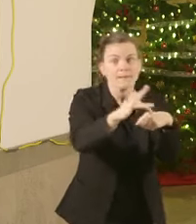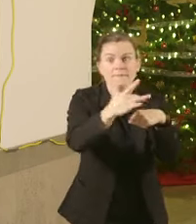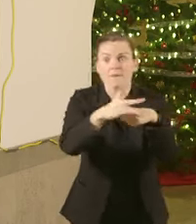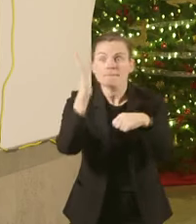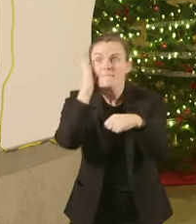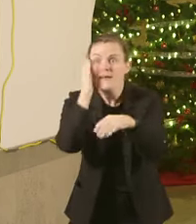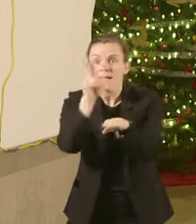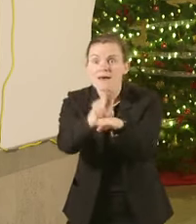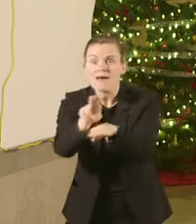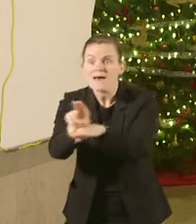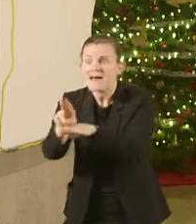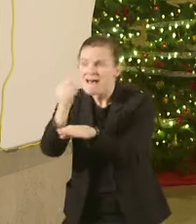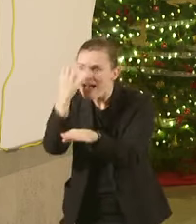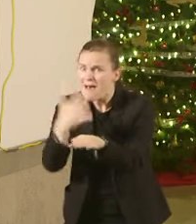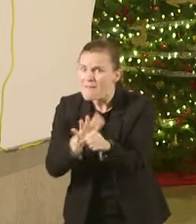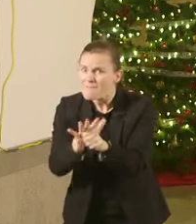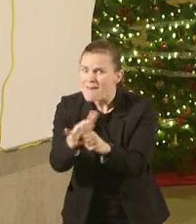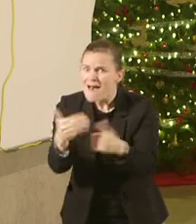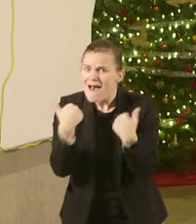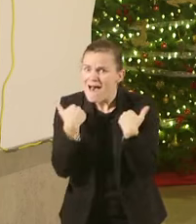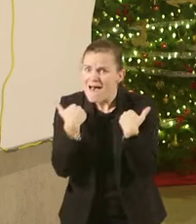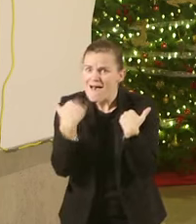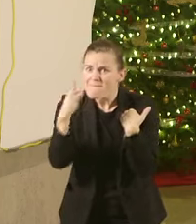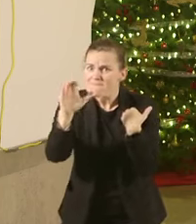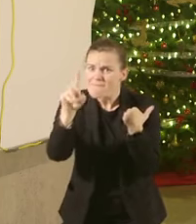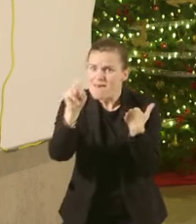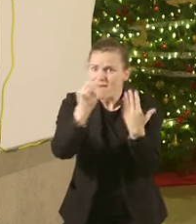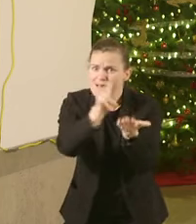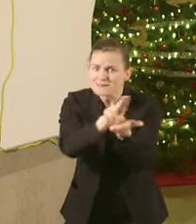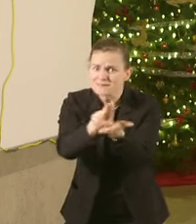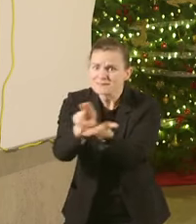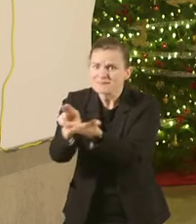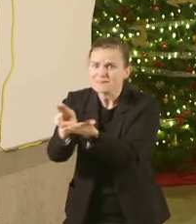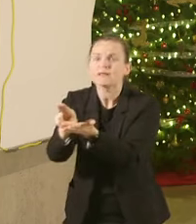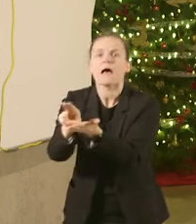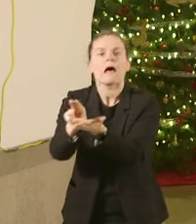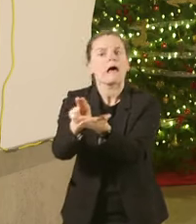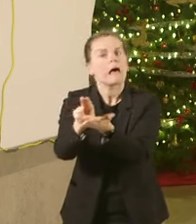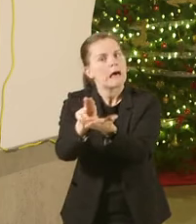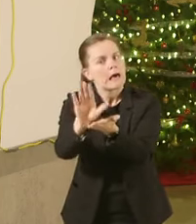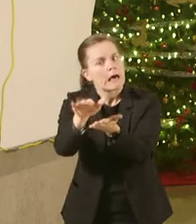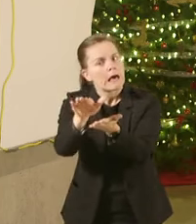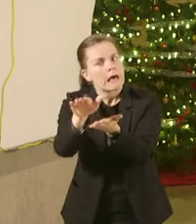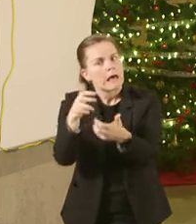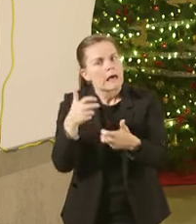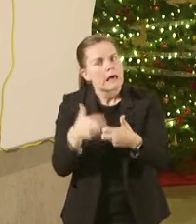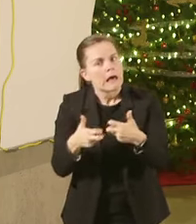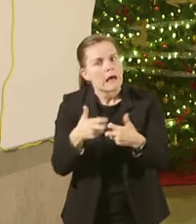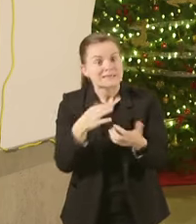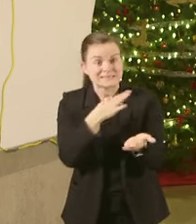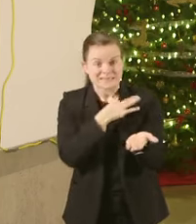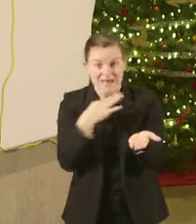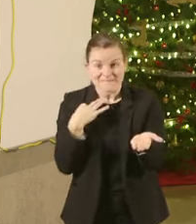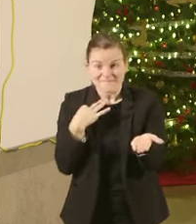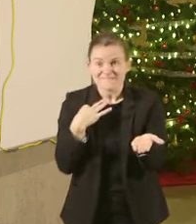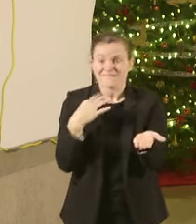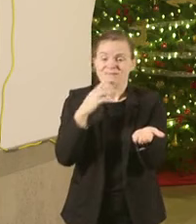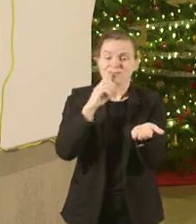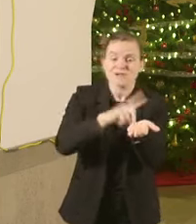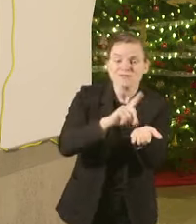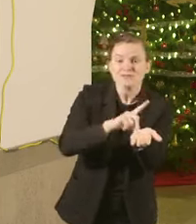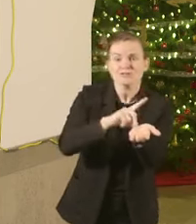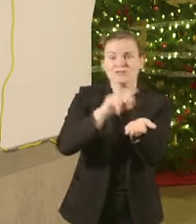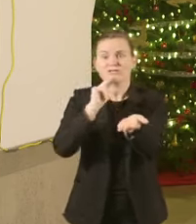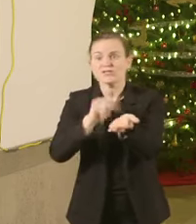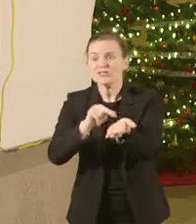the issue is that there aren't enough doctors and nurses to staff these beds since the start